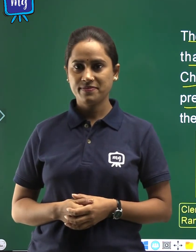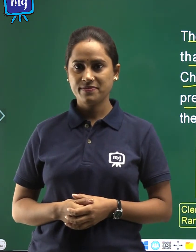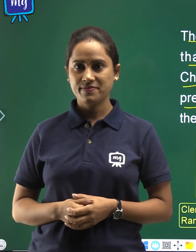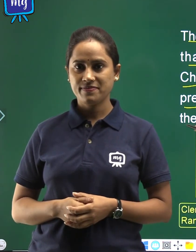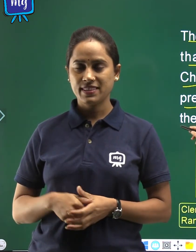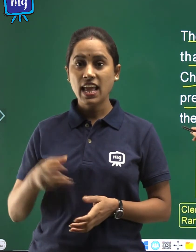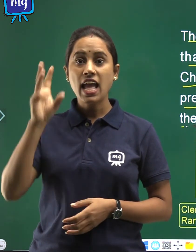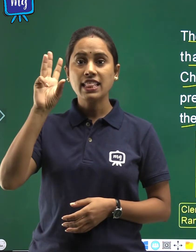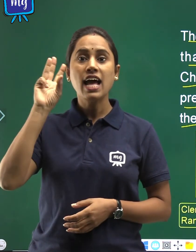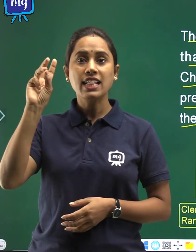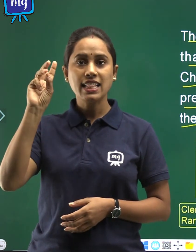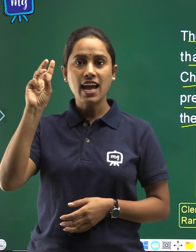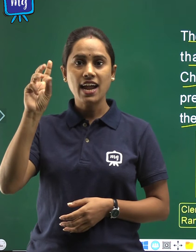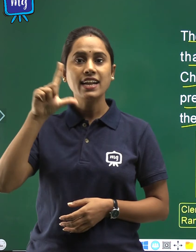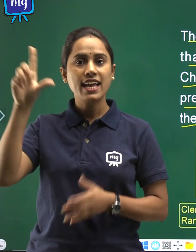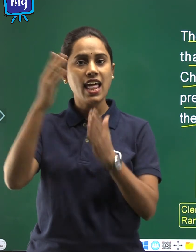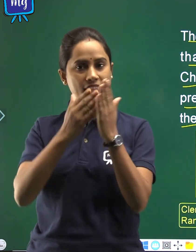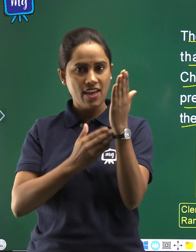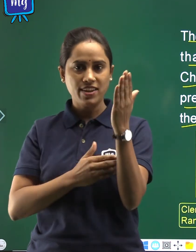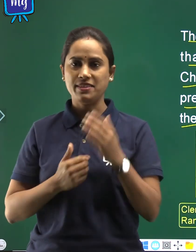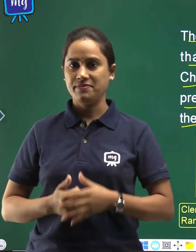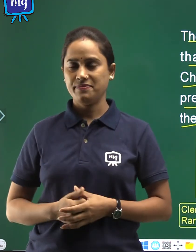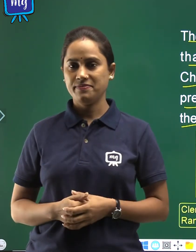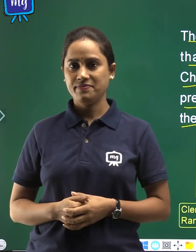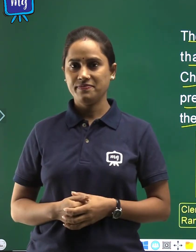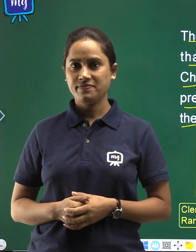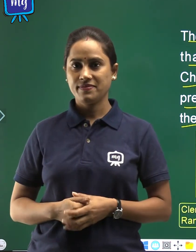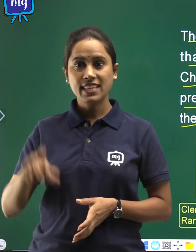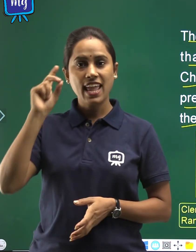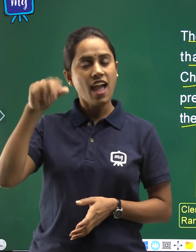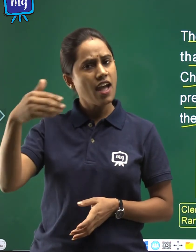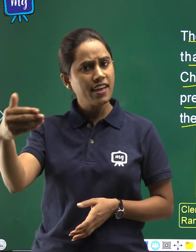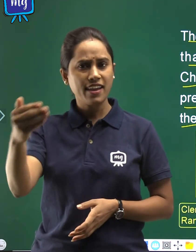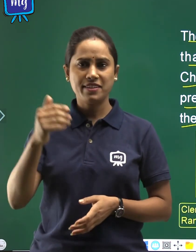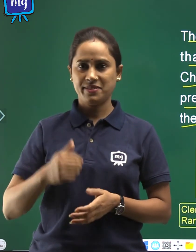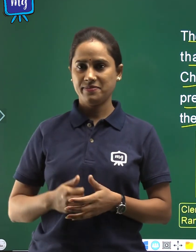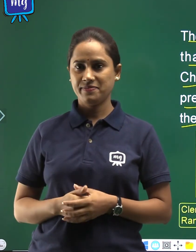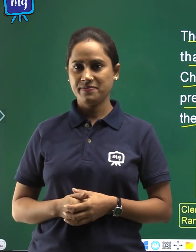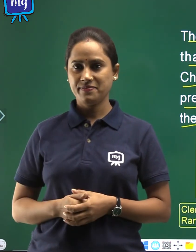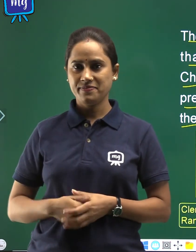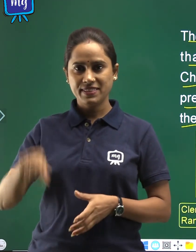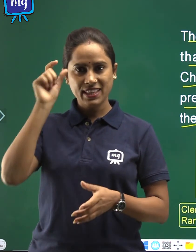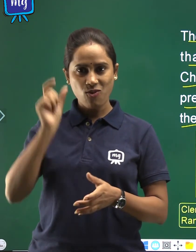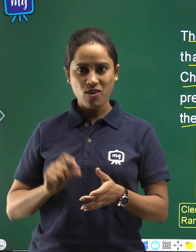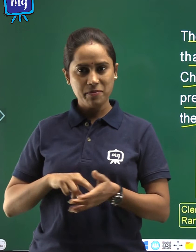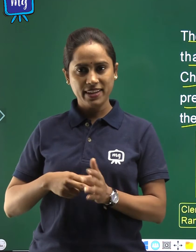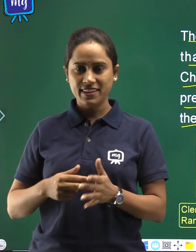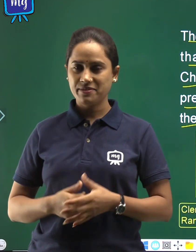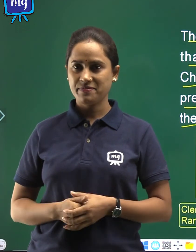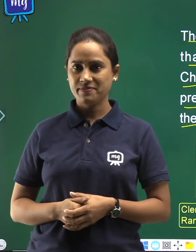The third level, again, word meaning,